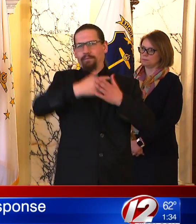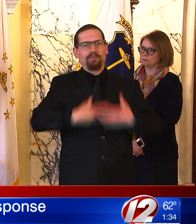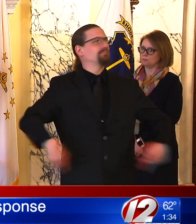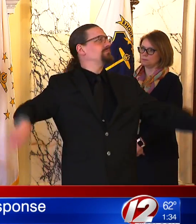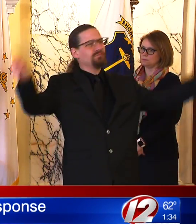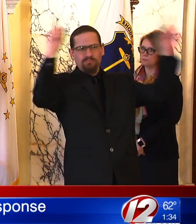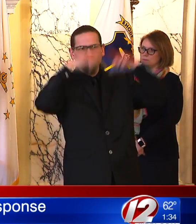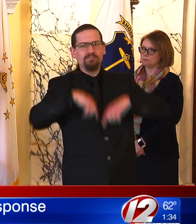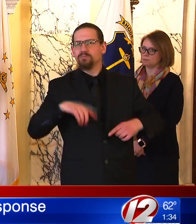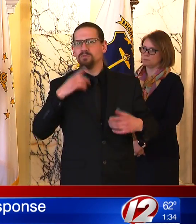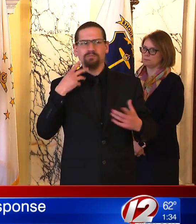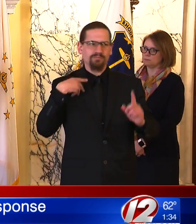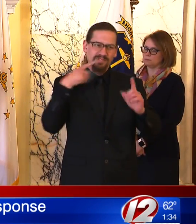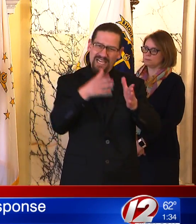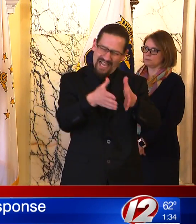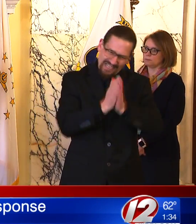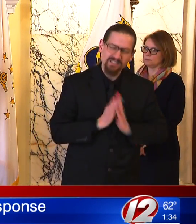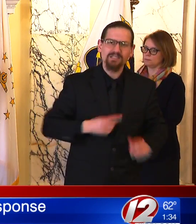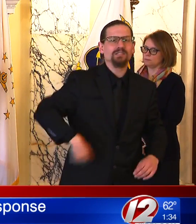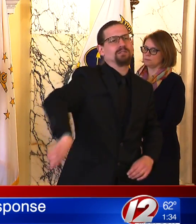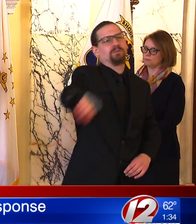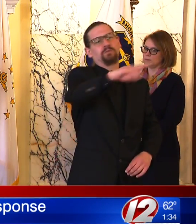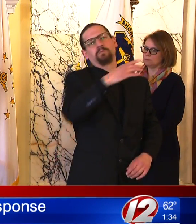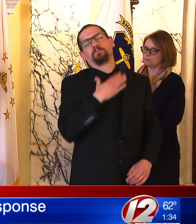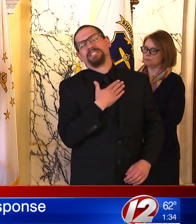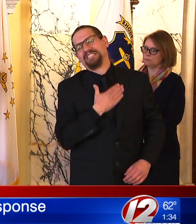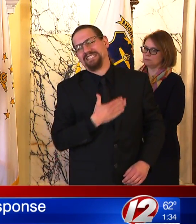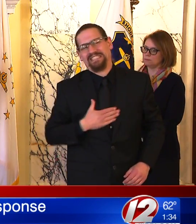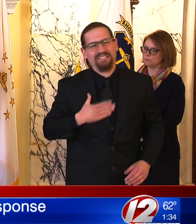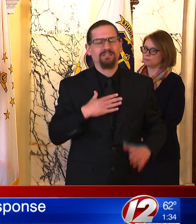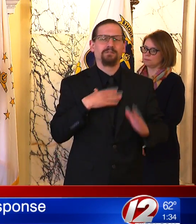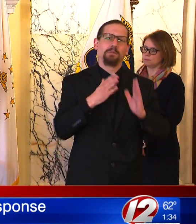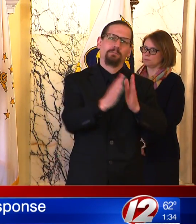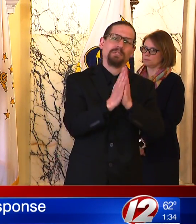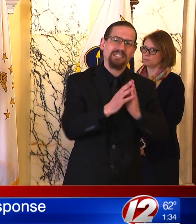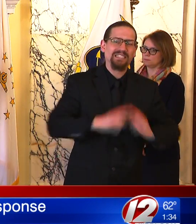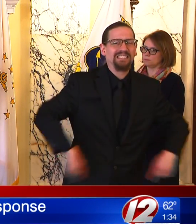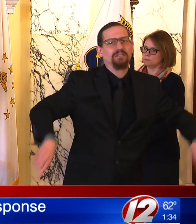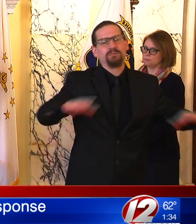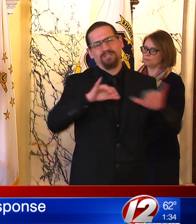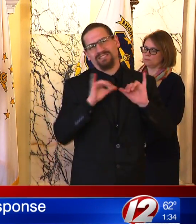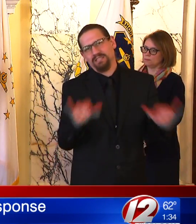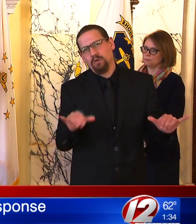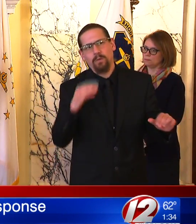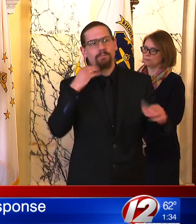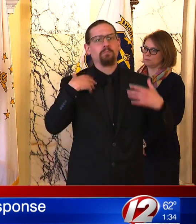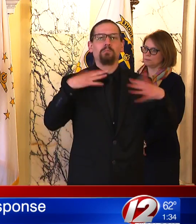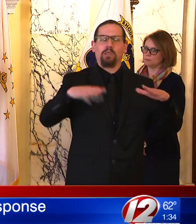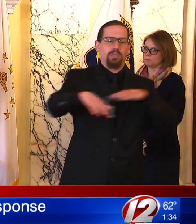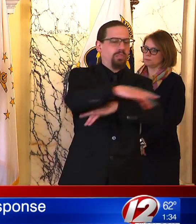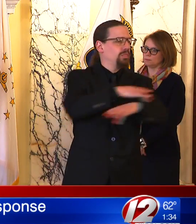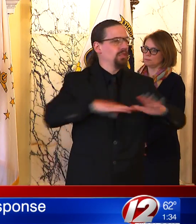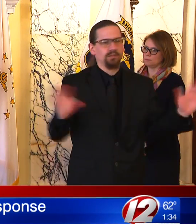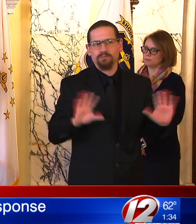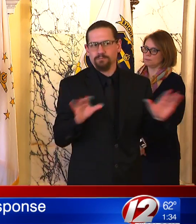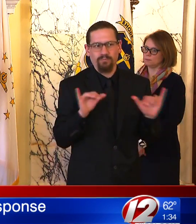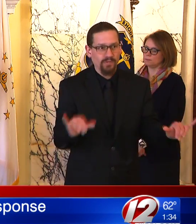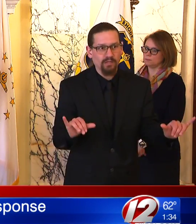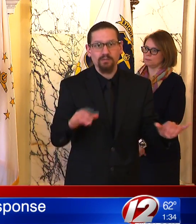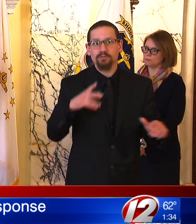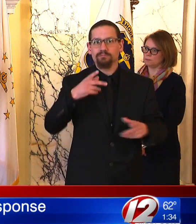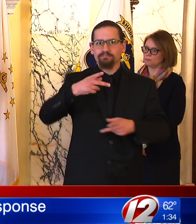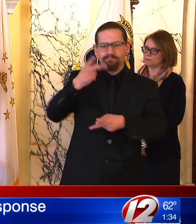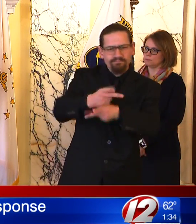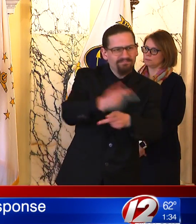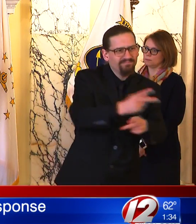goes for teachers, for parents, and staff. Family, parents, and everyone else in Cranston,